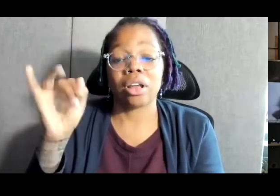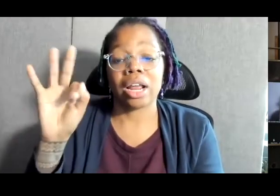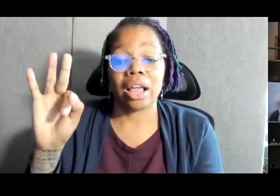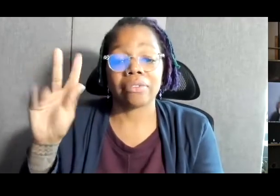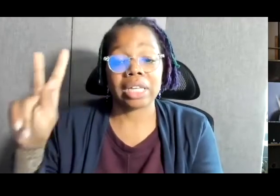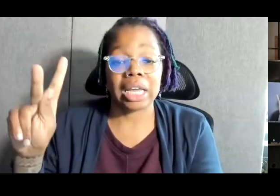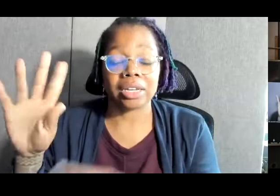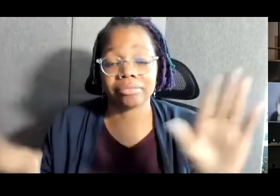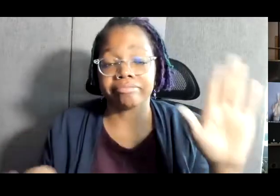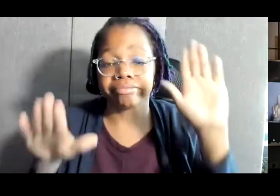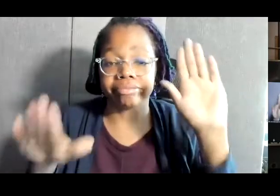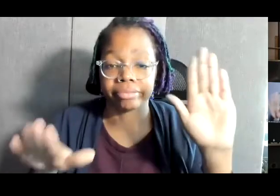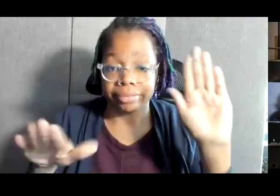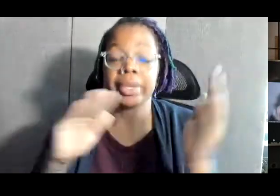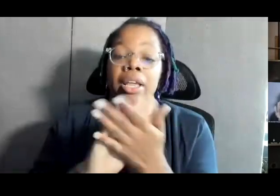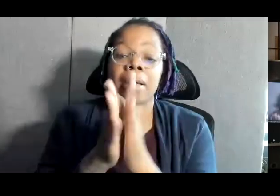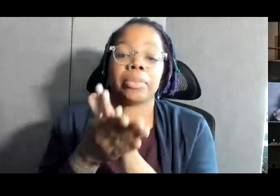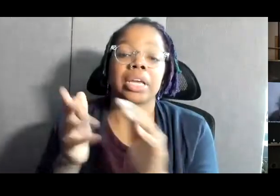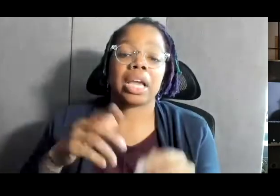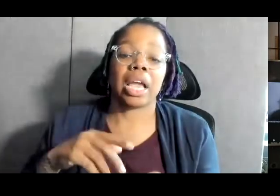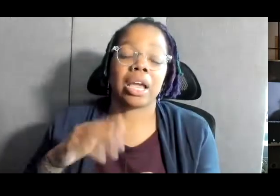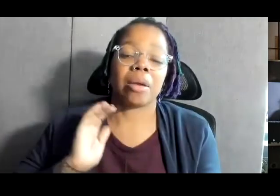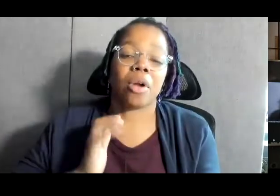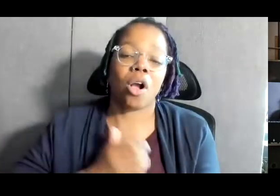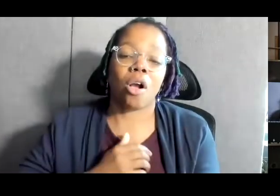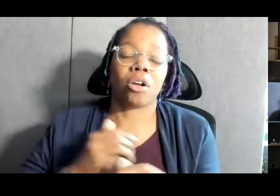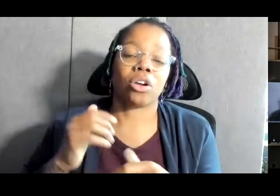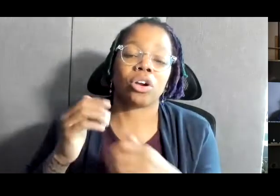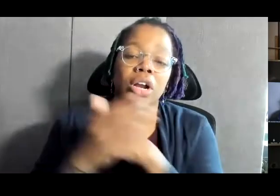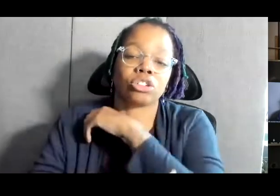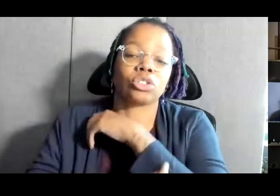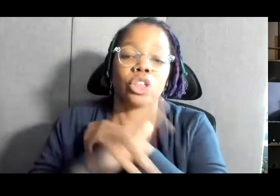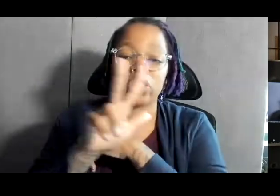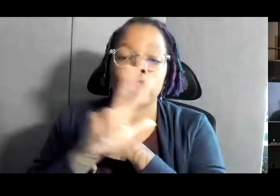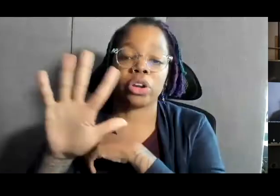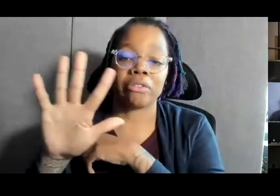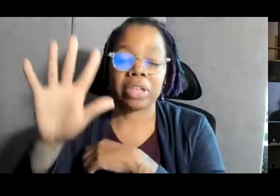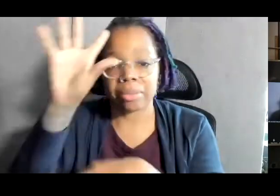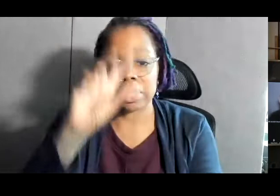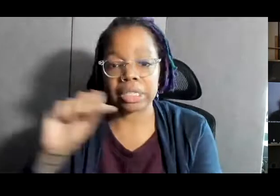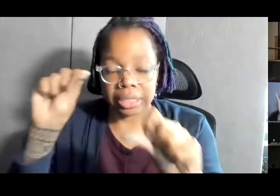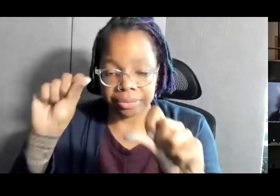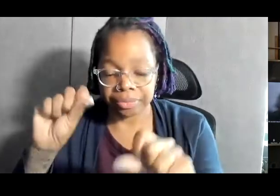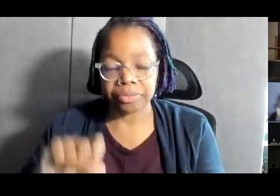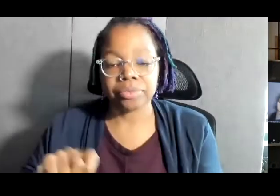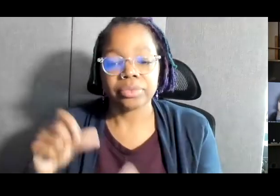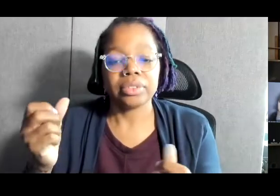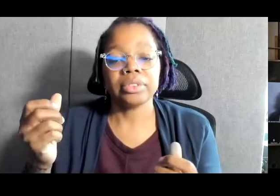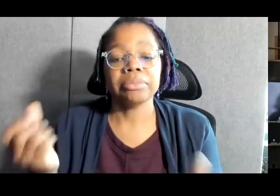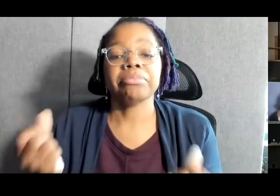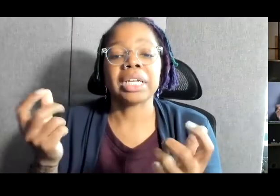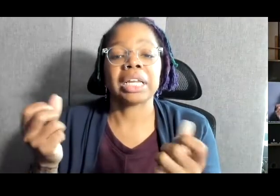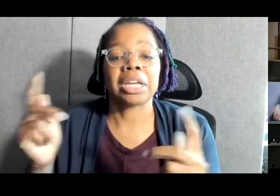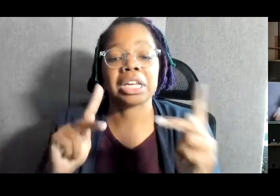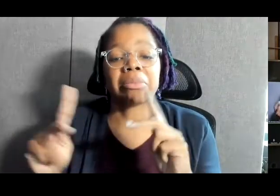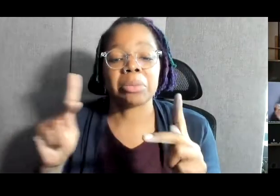of office to become our nation's 35th president. More than 20,000 people huddled in the cold that morning, that afternoon